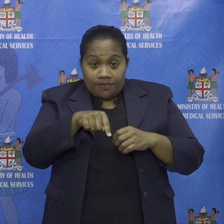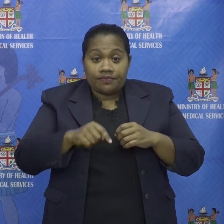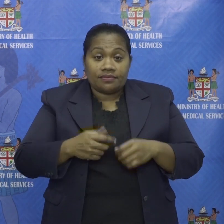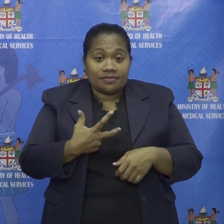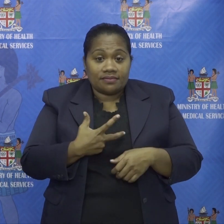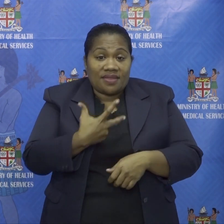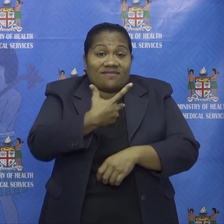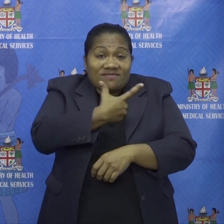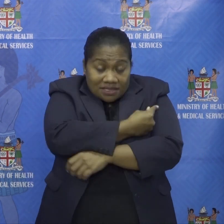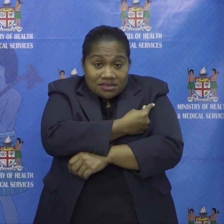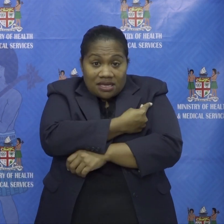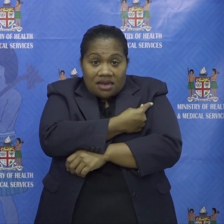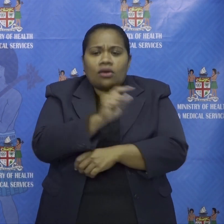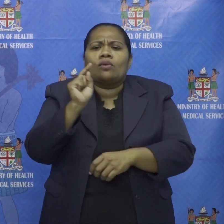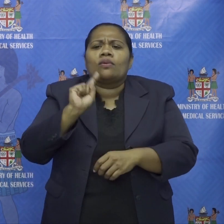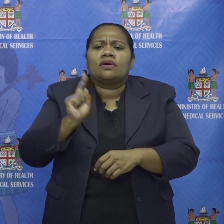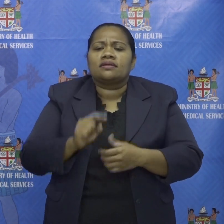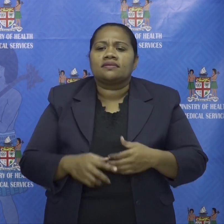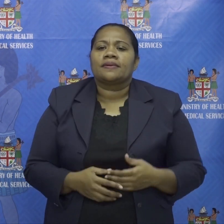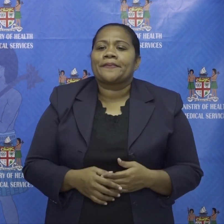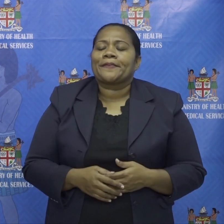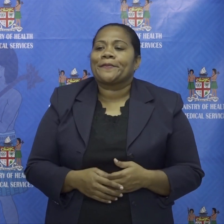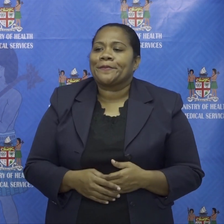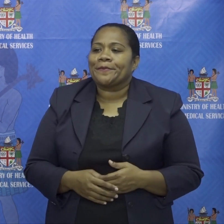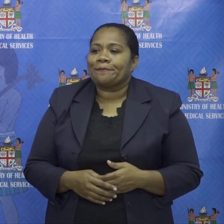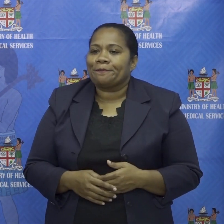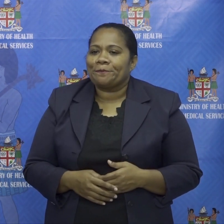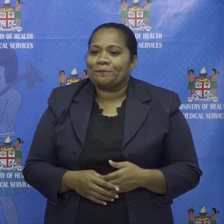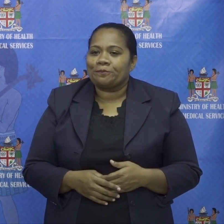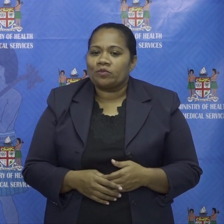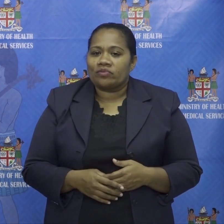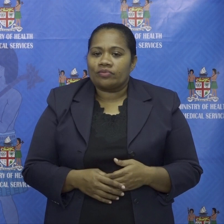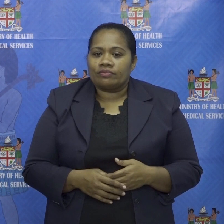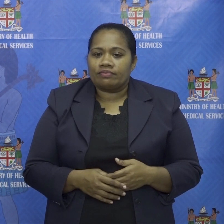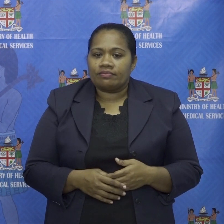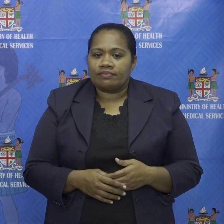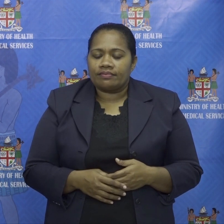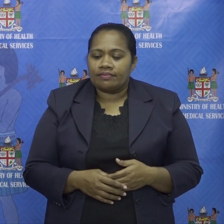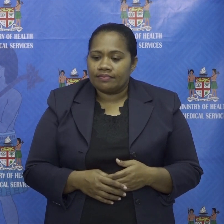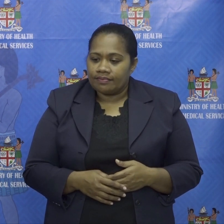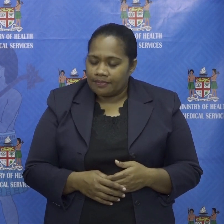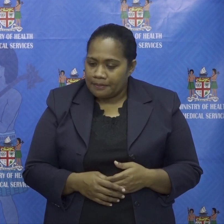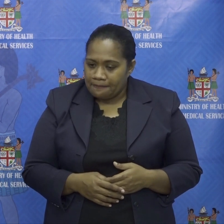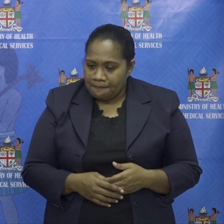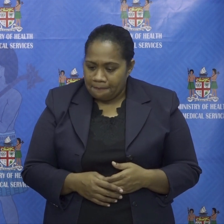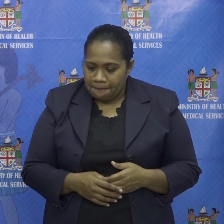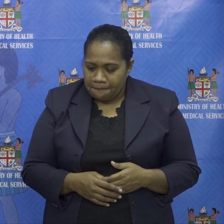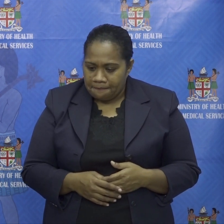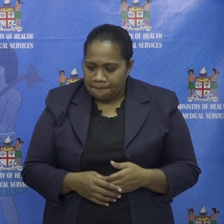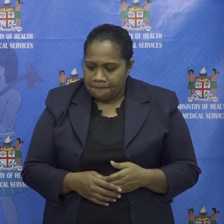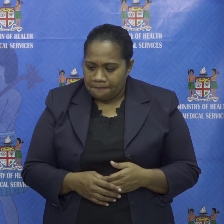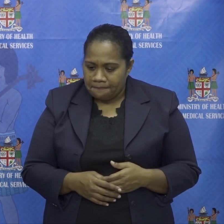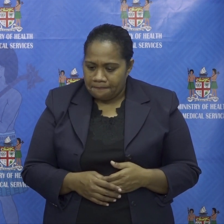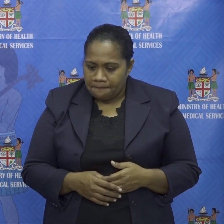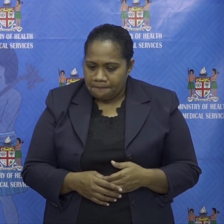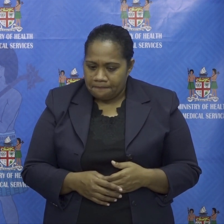less or the uh the variant has been suggested that it has uh that the